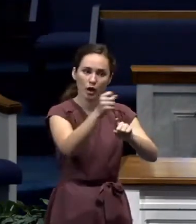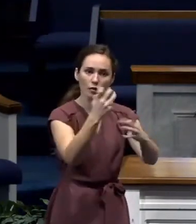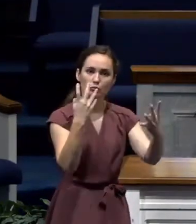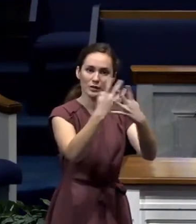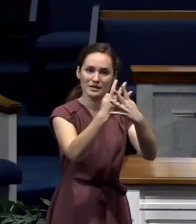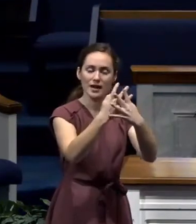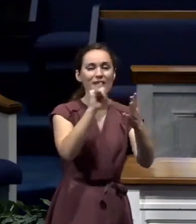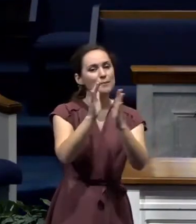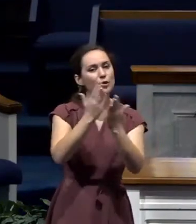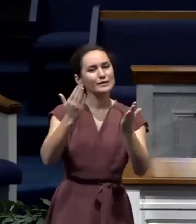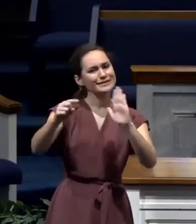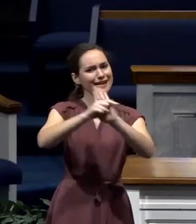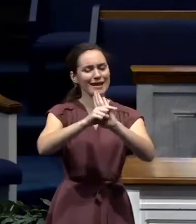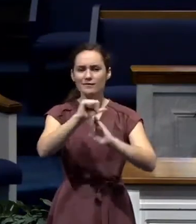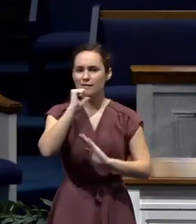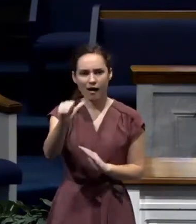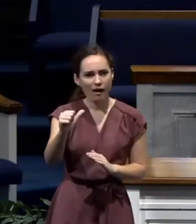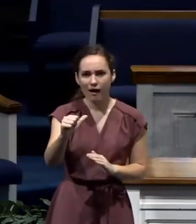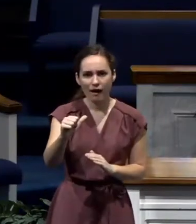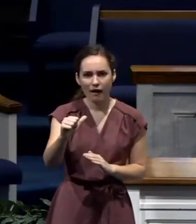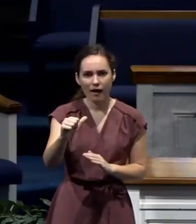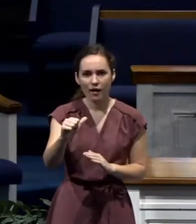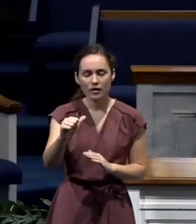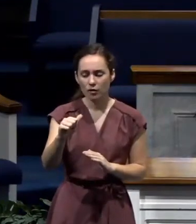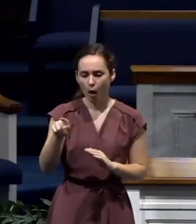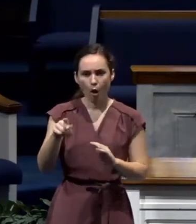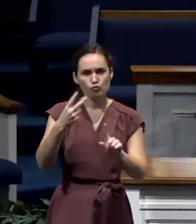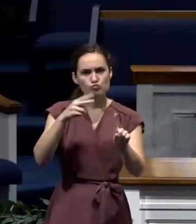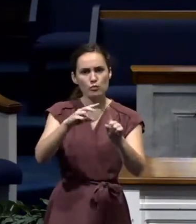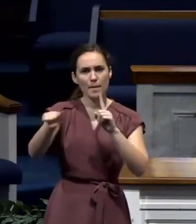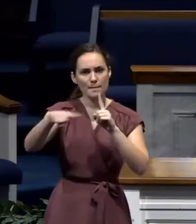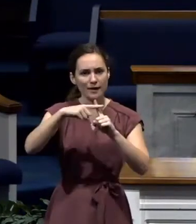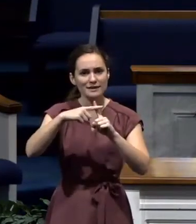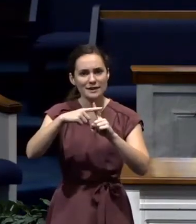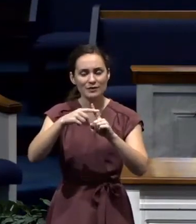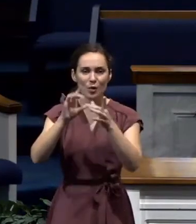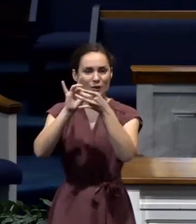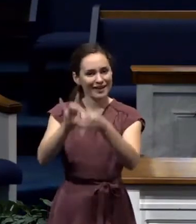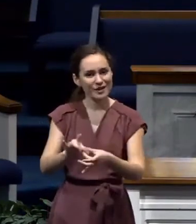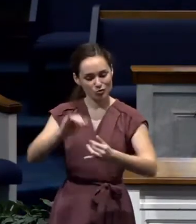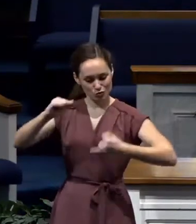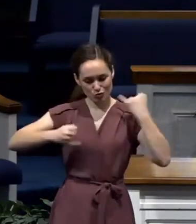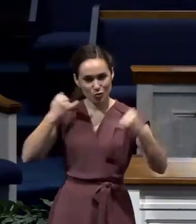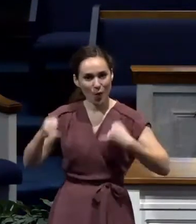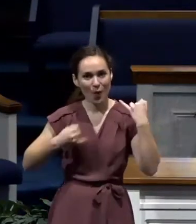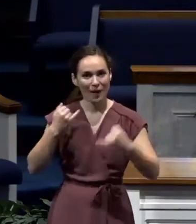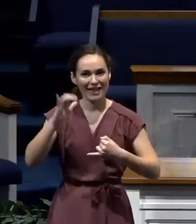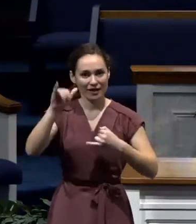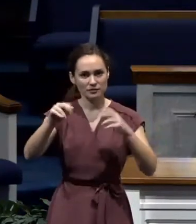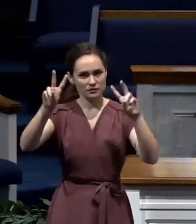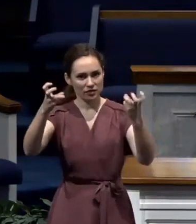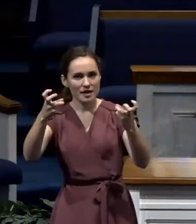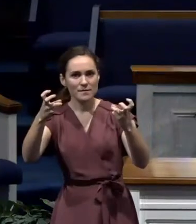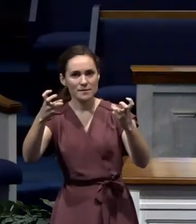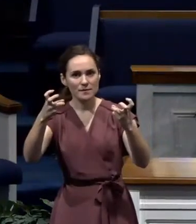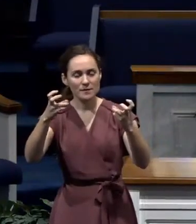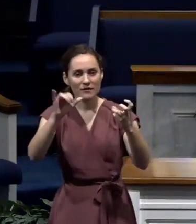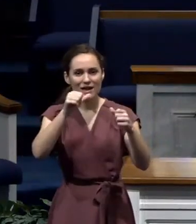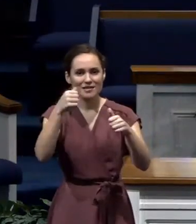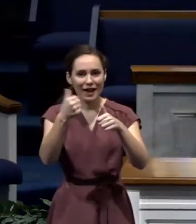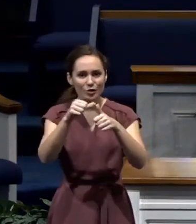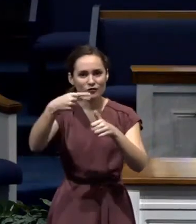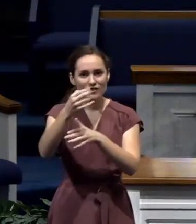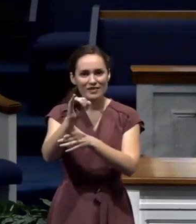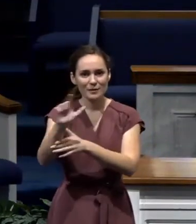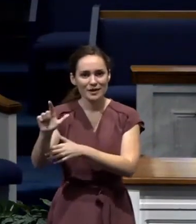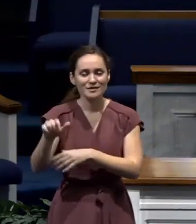not a book that's negative and Paul doesn't complain. In fact, it's a book about joy. That's the major theme of this letter. And one preacher said